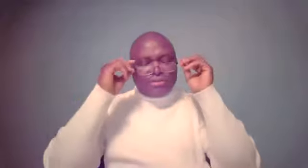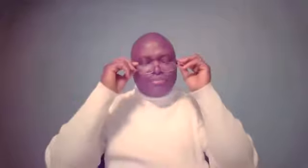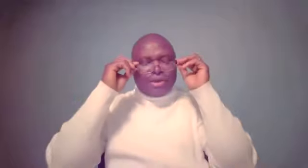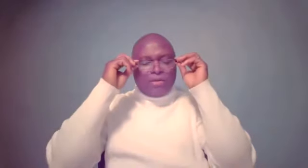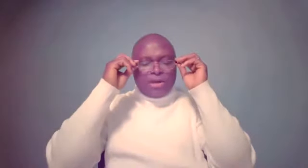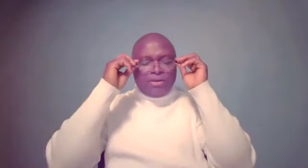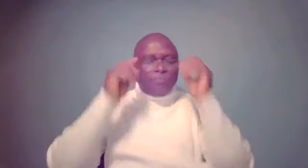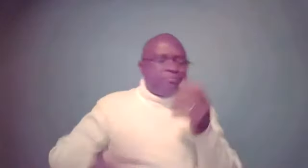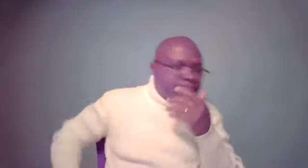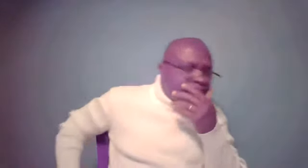about Rebecca a while ago.